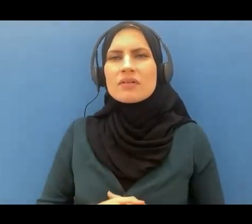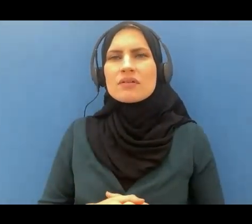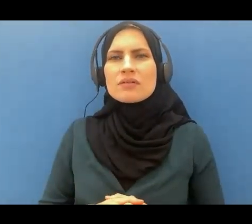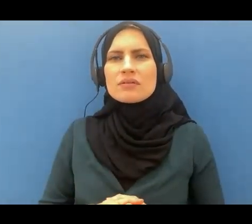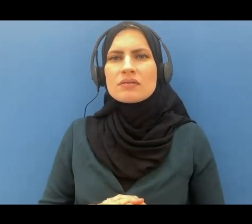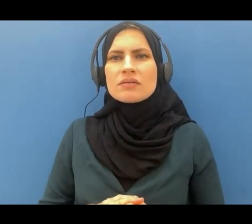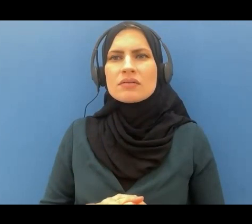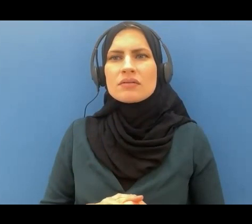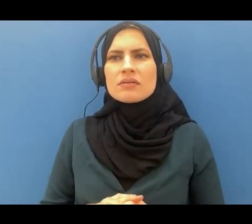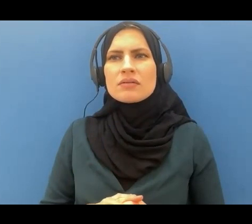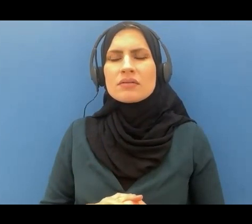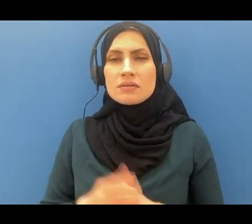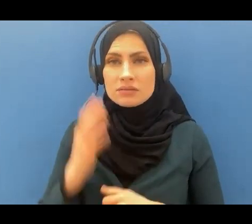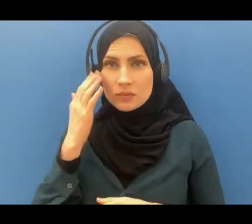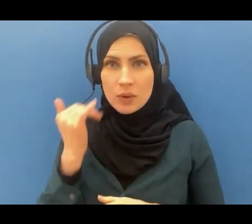because the ultimate